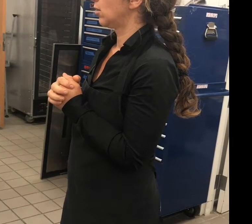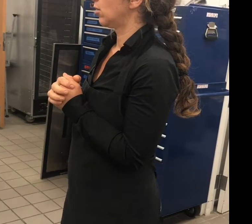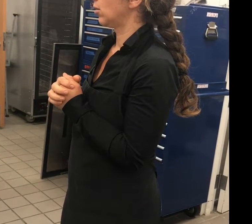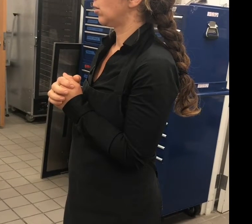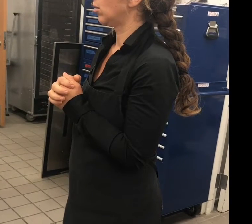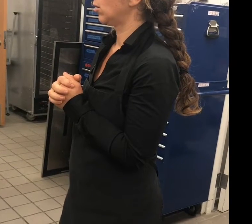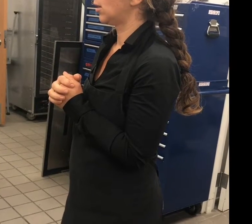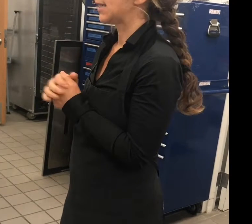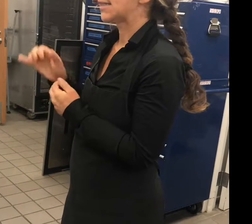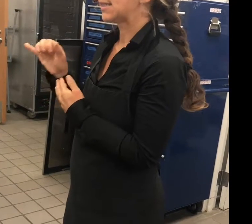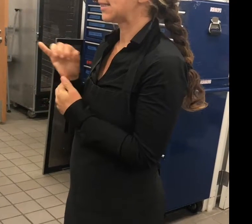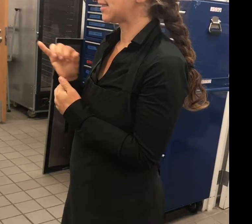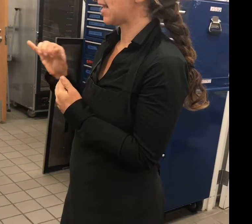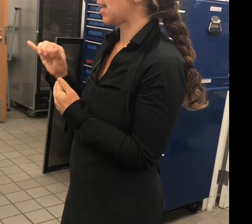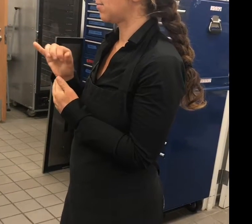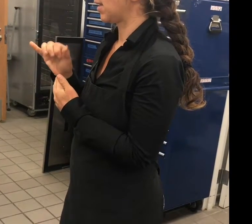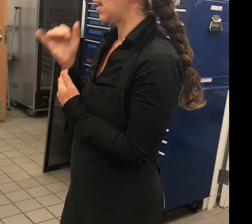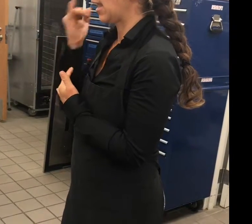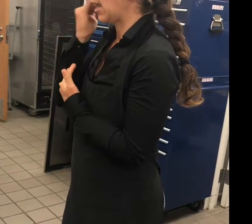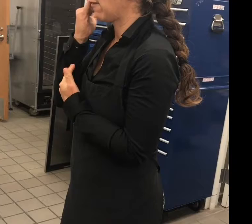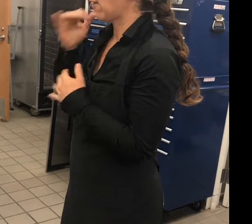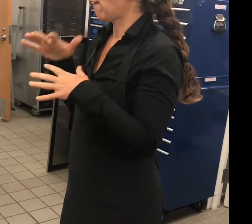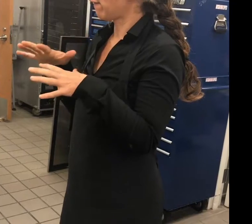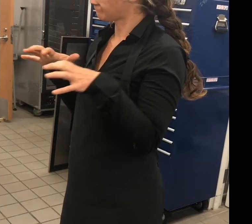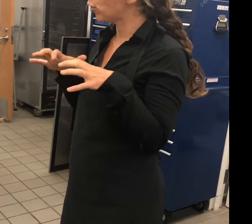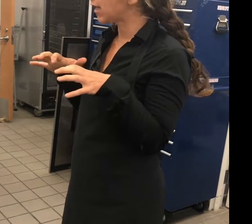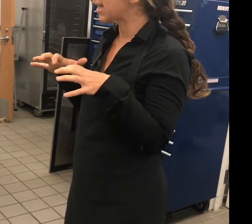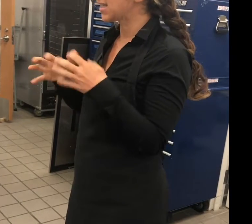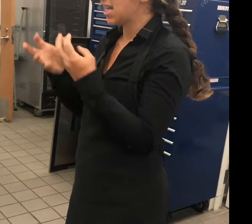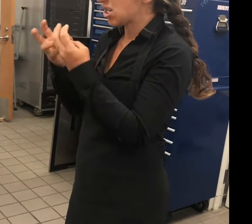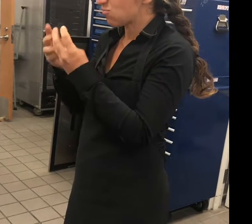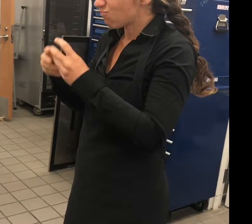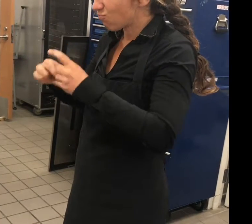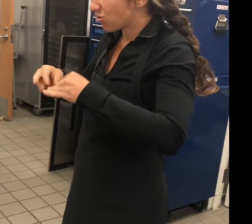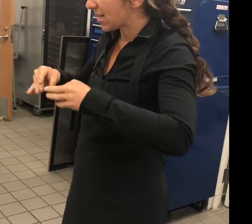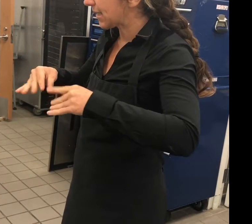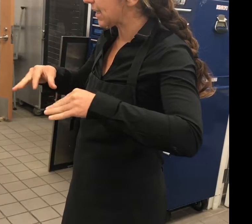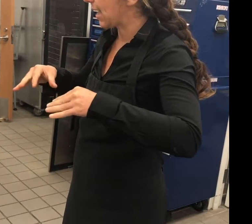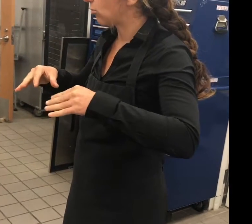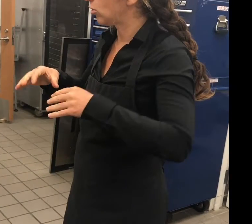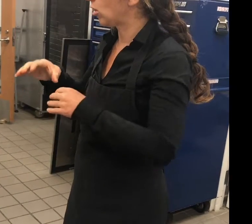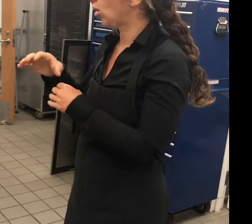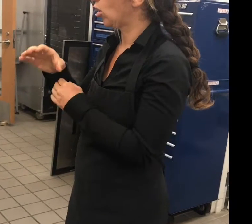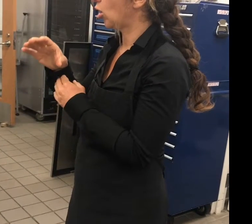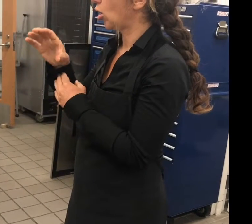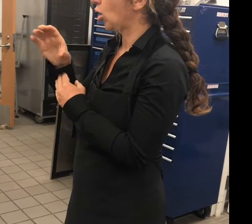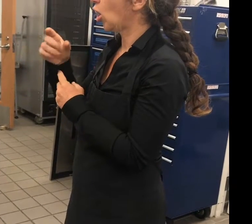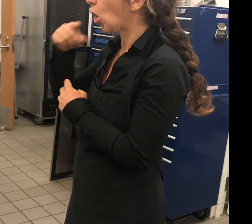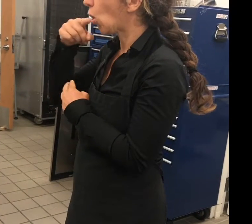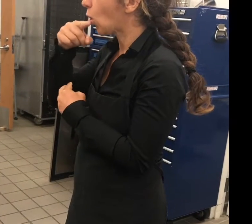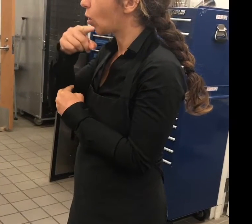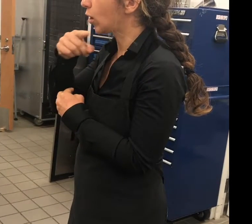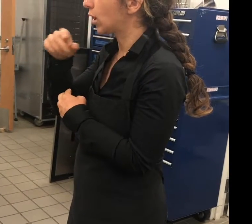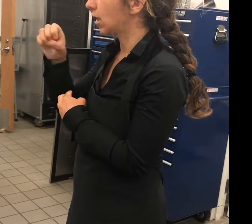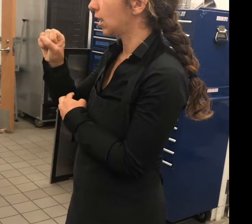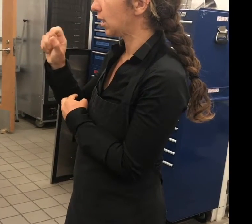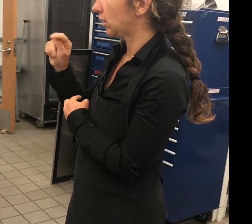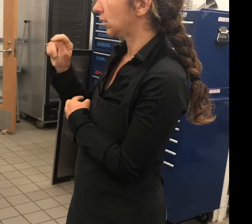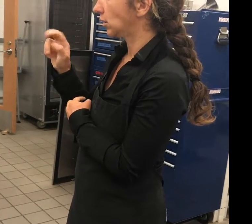Same thing here. So if you freeze it, it deconstructs the cornstarch. And all the water will come pouring